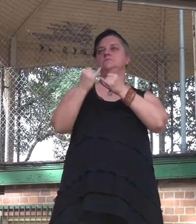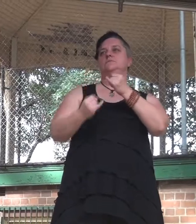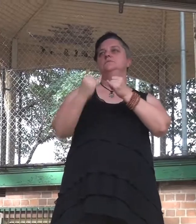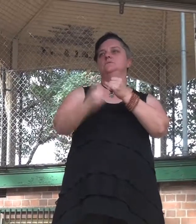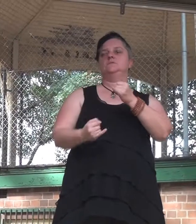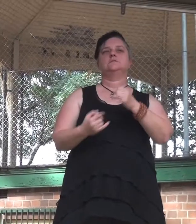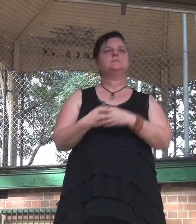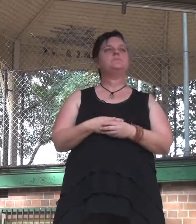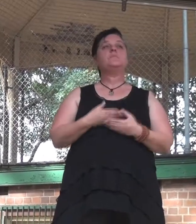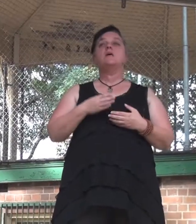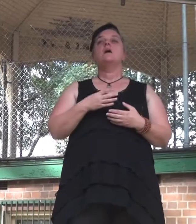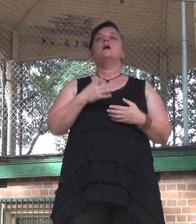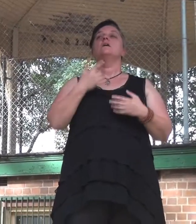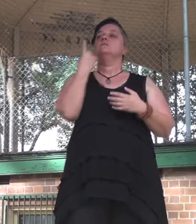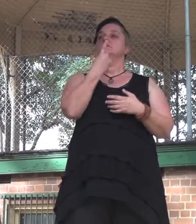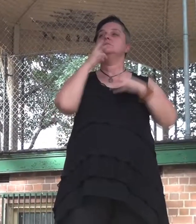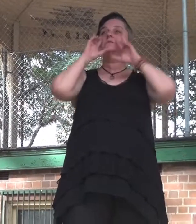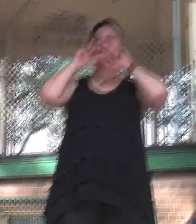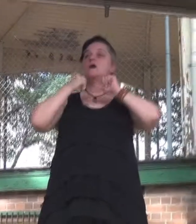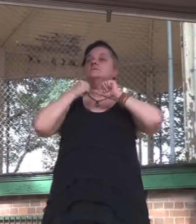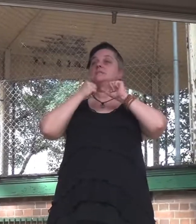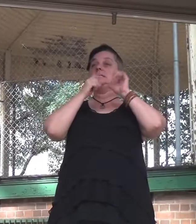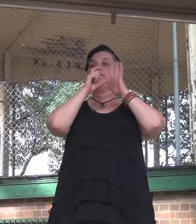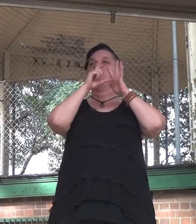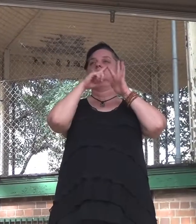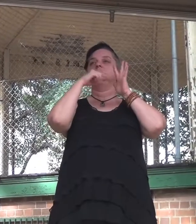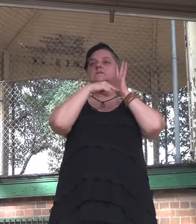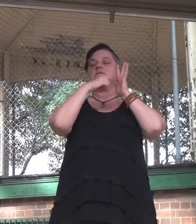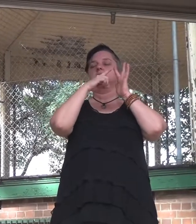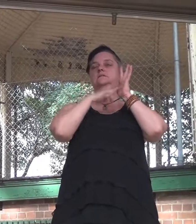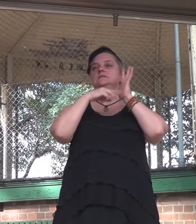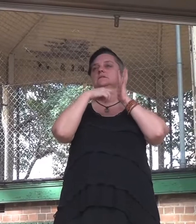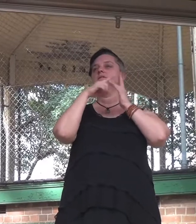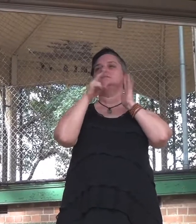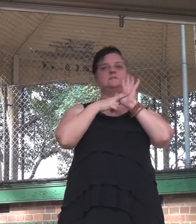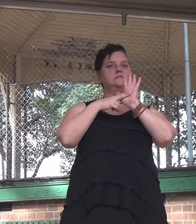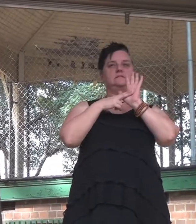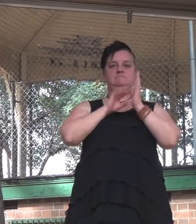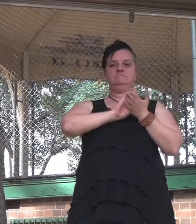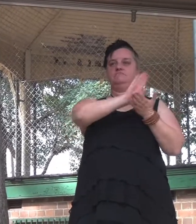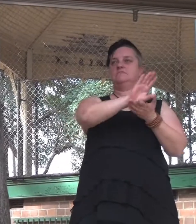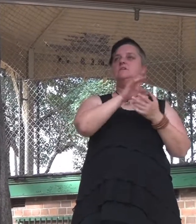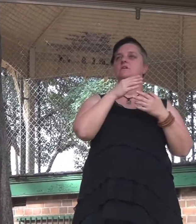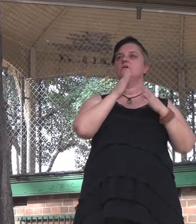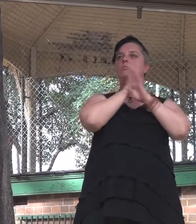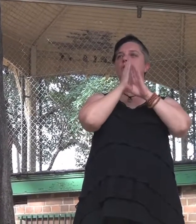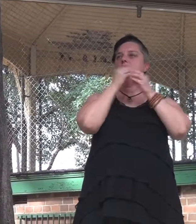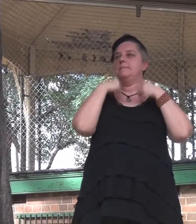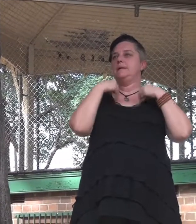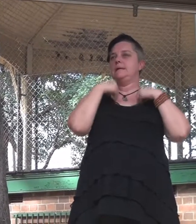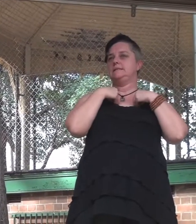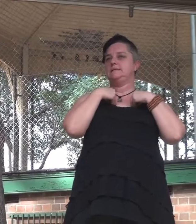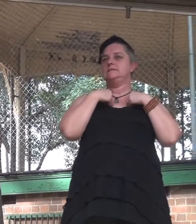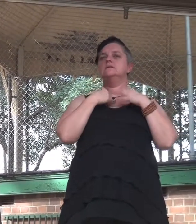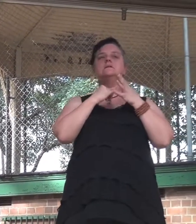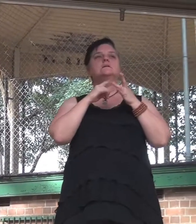Transfield, G4S, SoCo and others. This is a bipartisan belief. The human rights abuses we're seeing in these